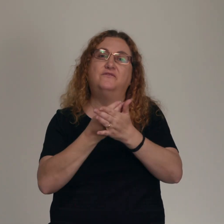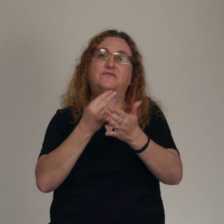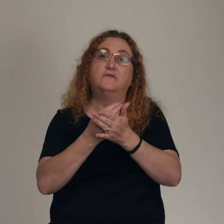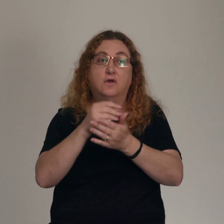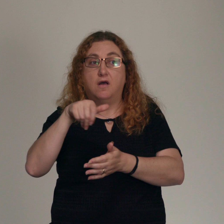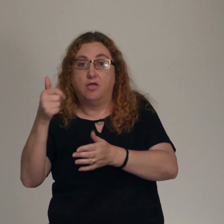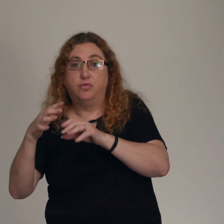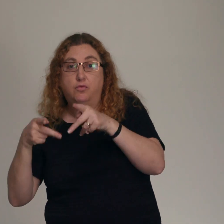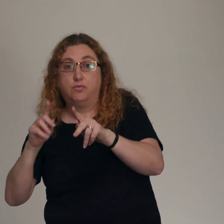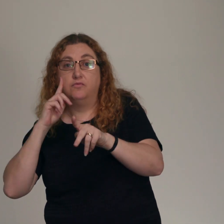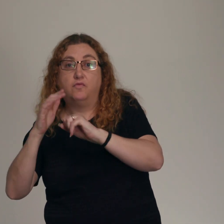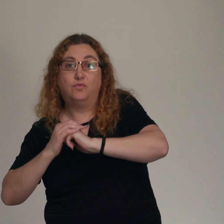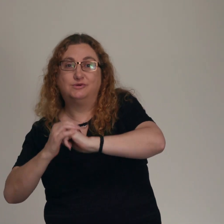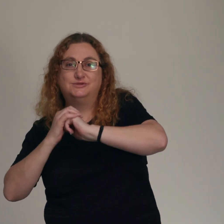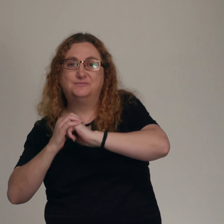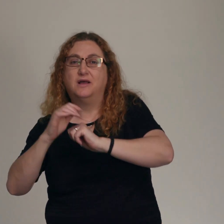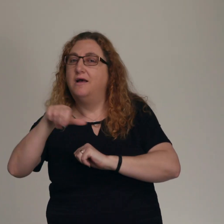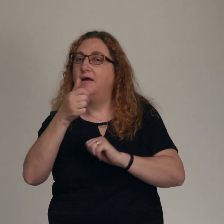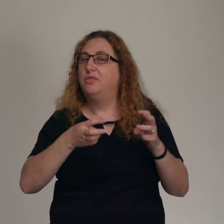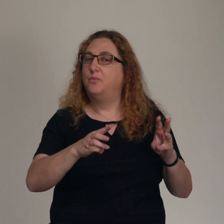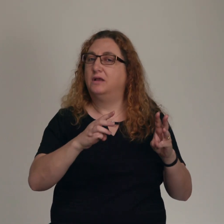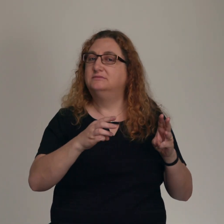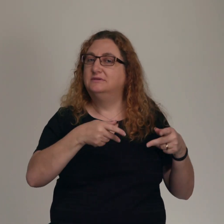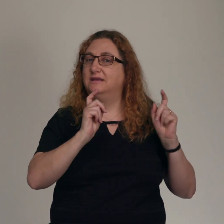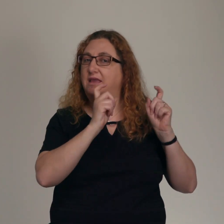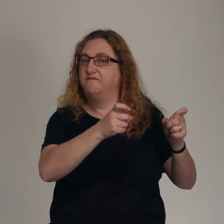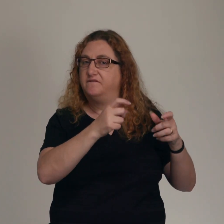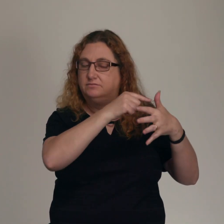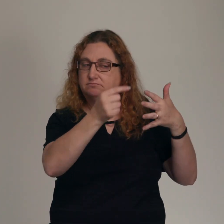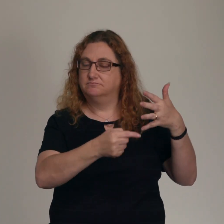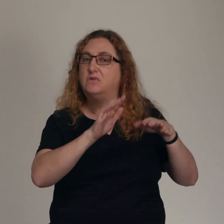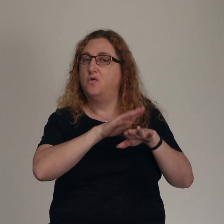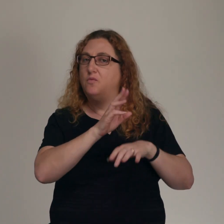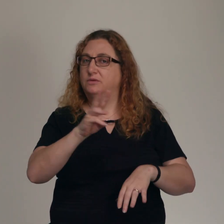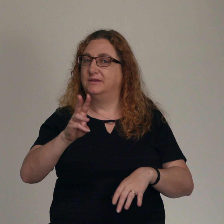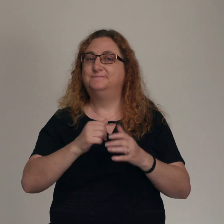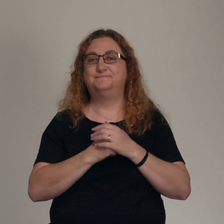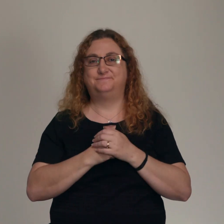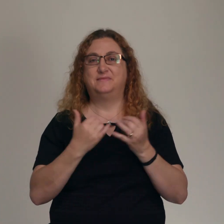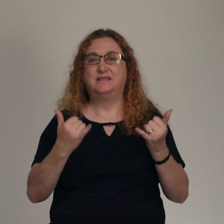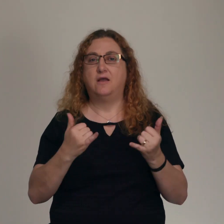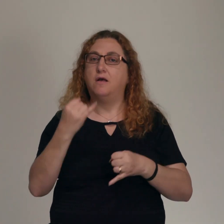are several ways you can give and you can find all of those on our website. Now, we're going to join the music team again as they lead us in one more song of worship.